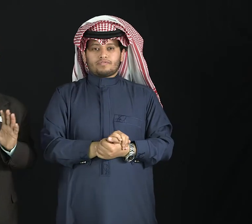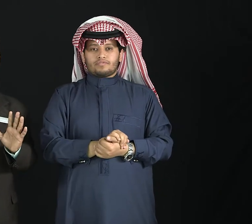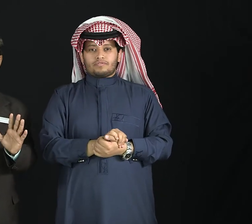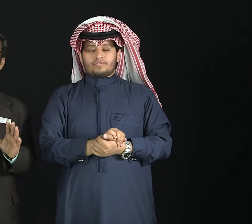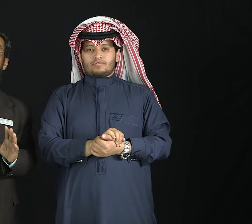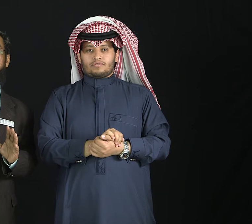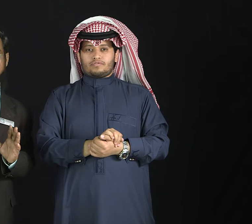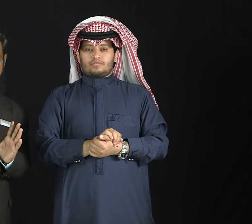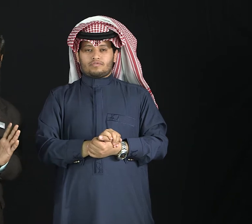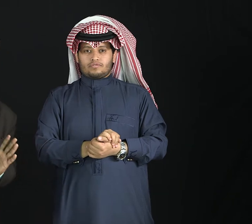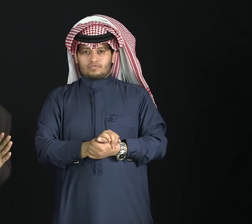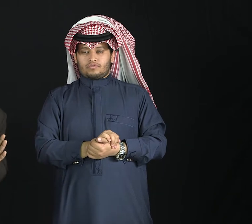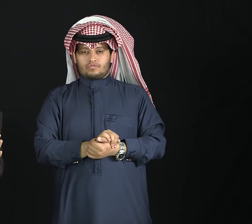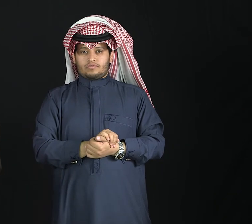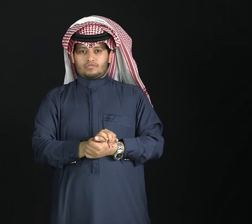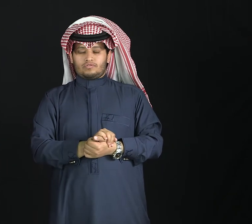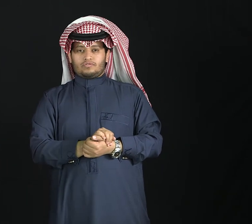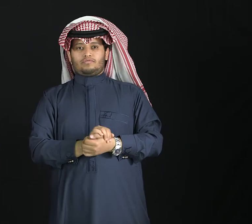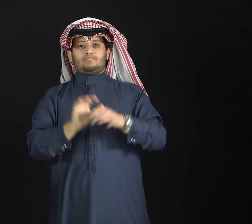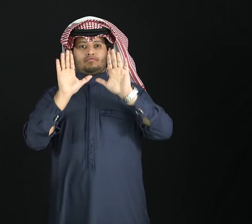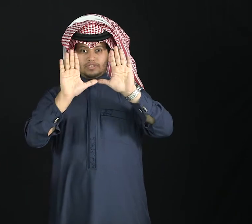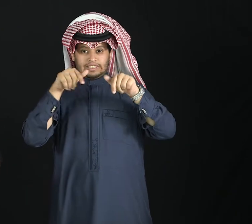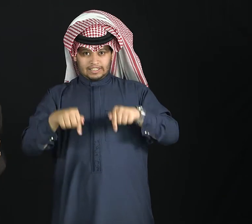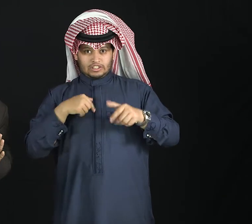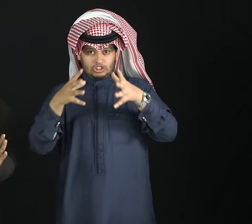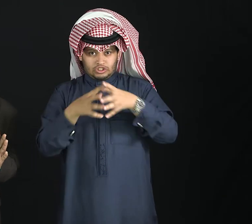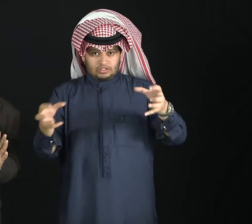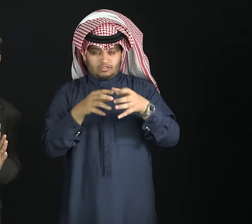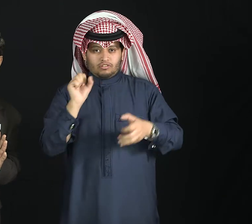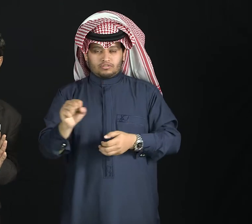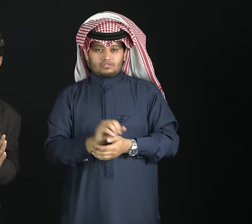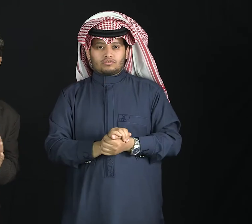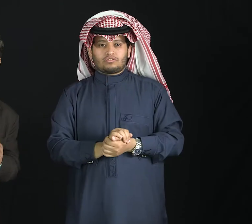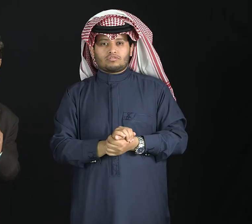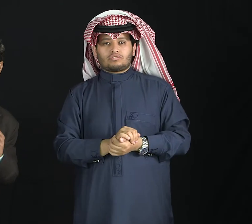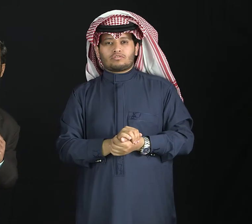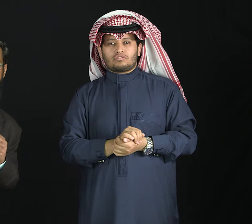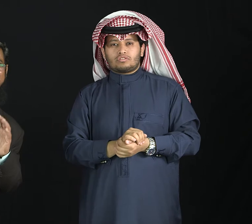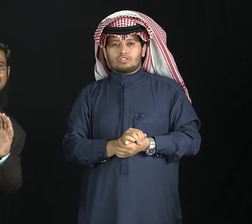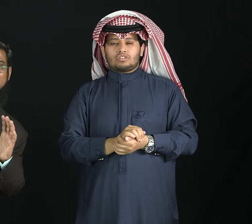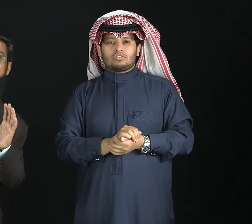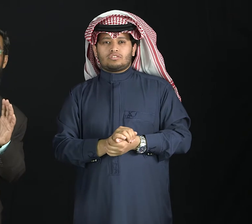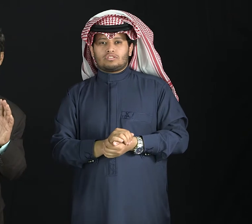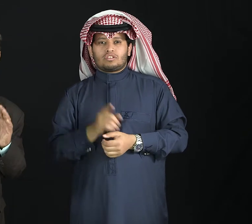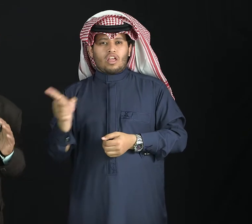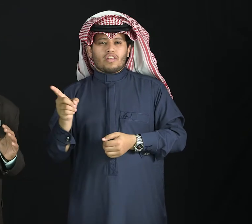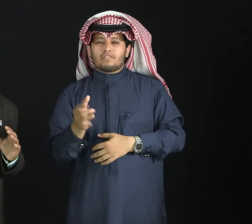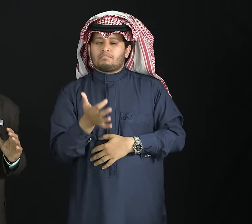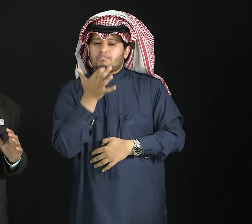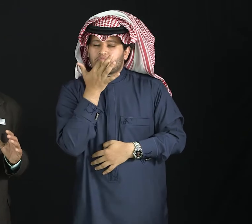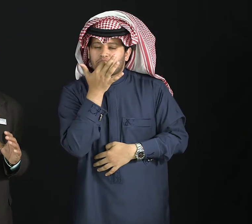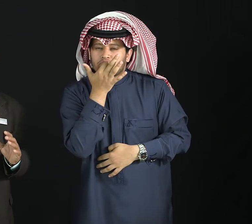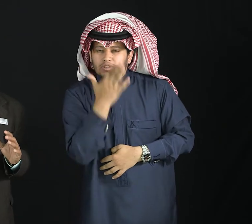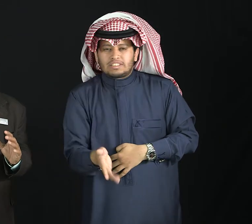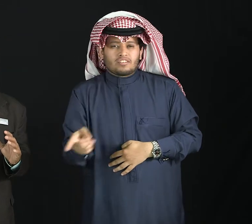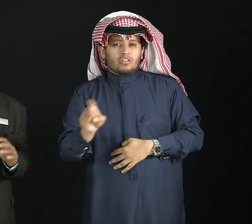When you understand this, when you read this, it will be very easy to